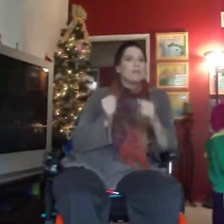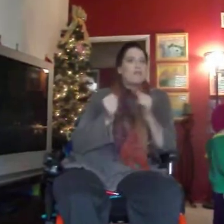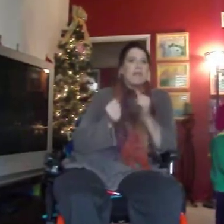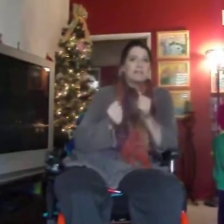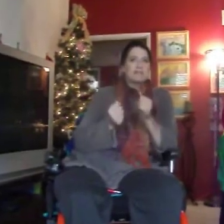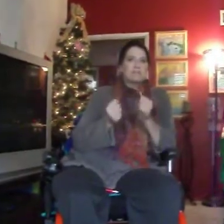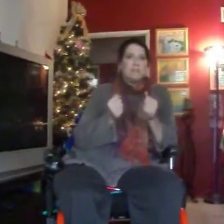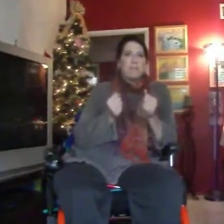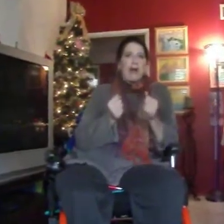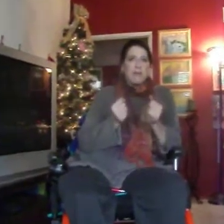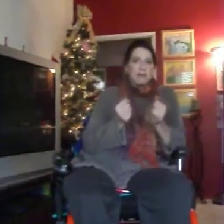Thanks. Bye.